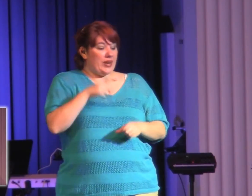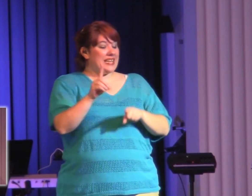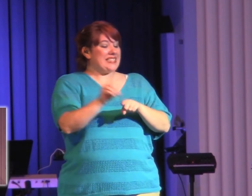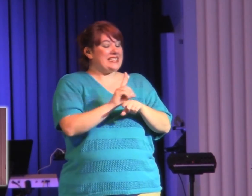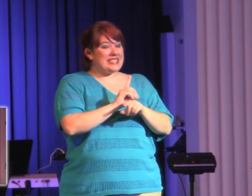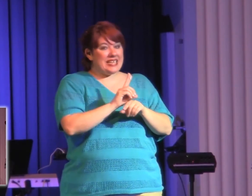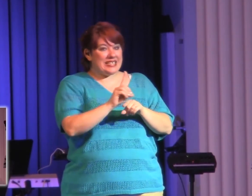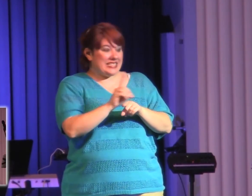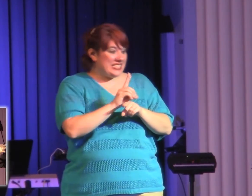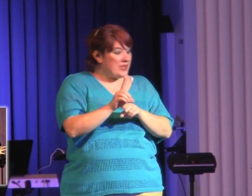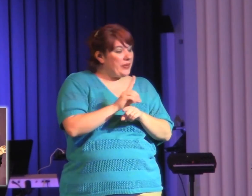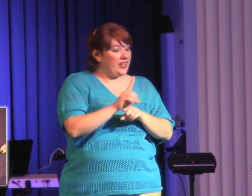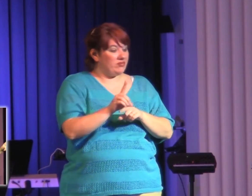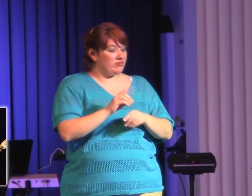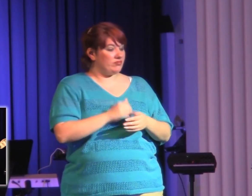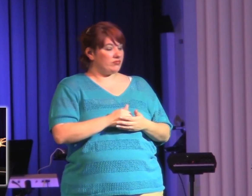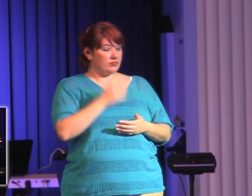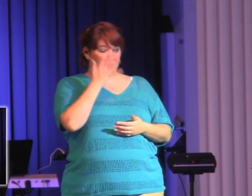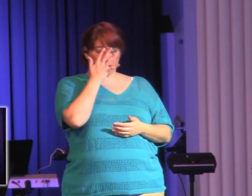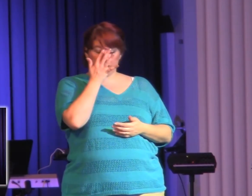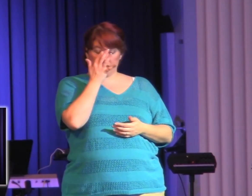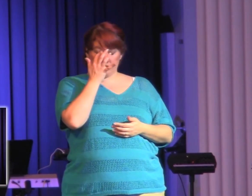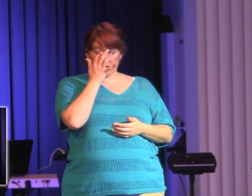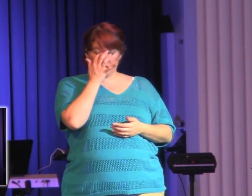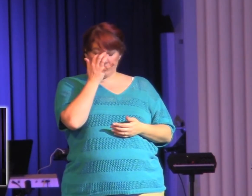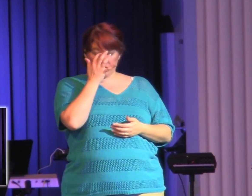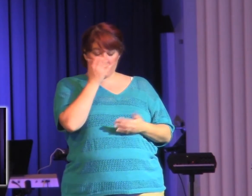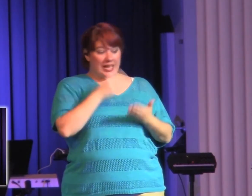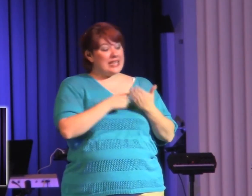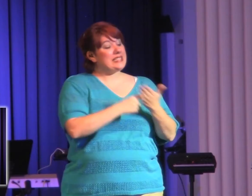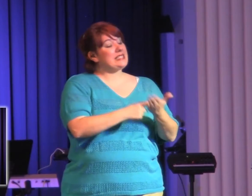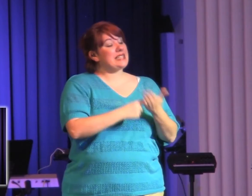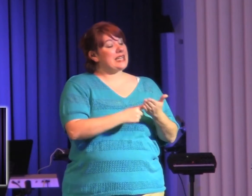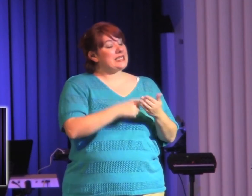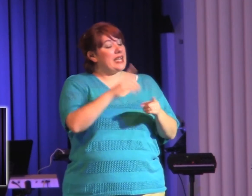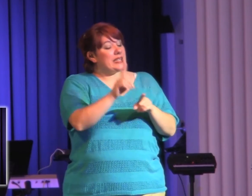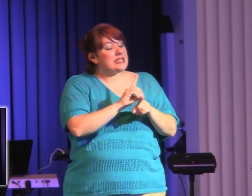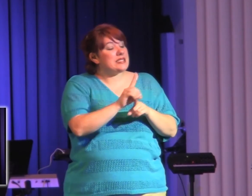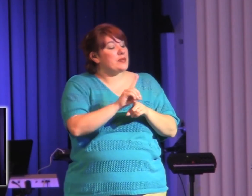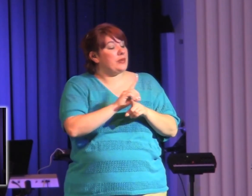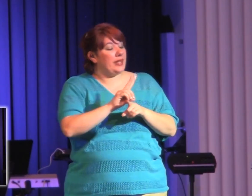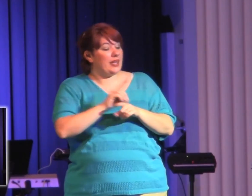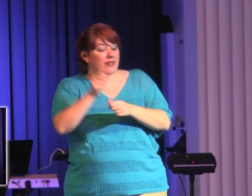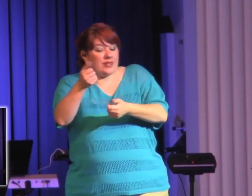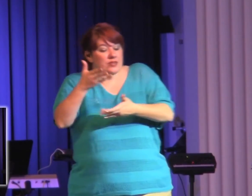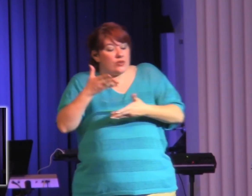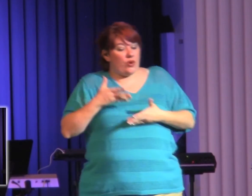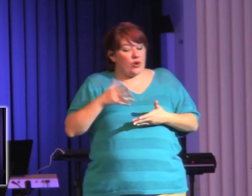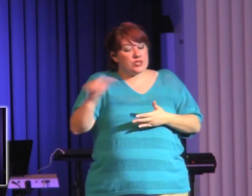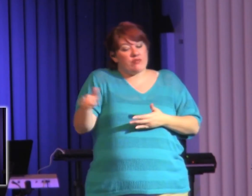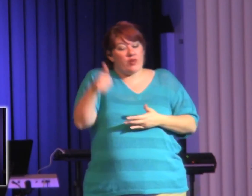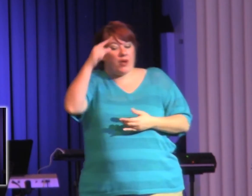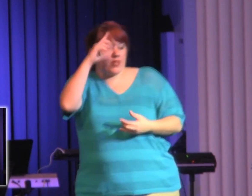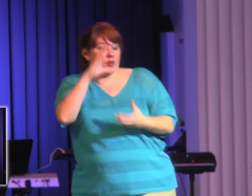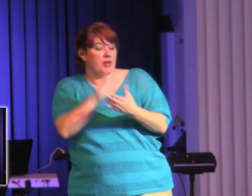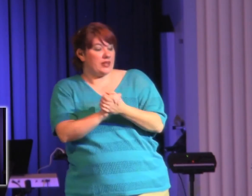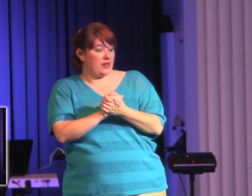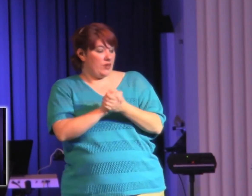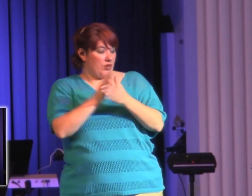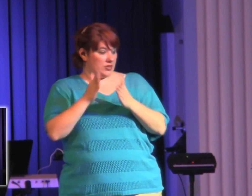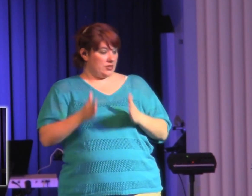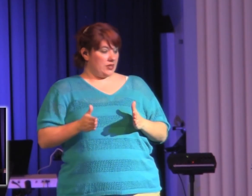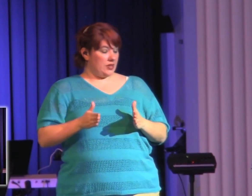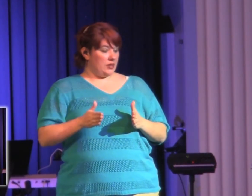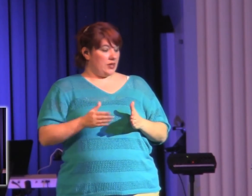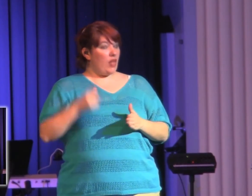here in Hebrews, he's talking about the discipline that we receive through other believers. You know what? Because the Lord loves us,